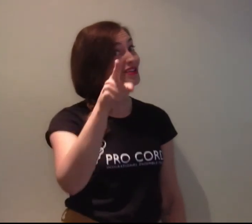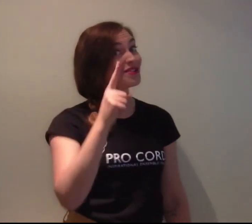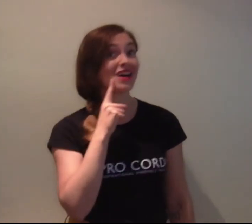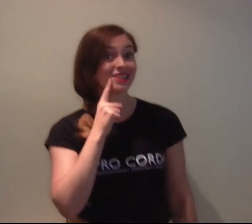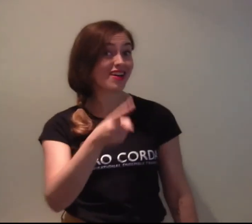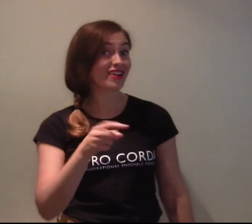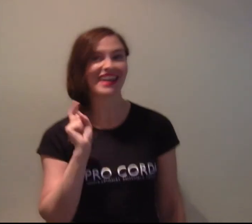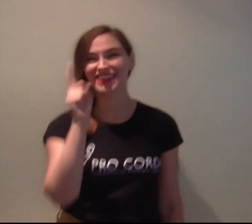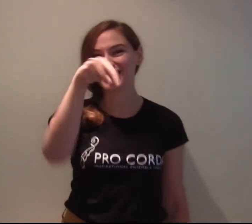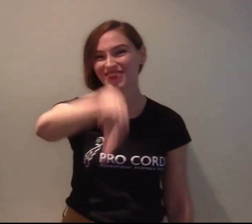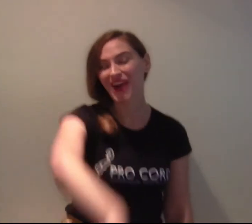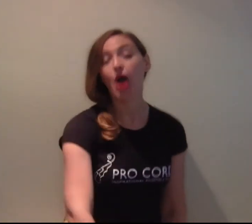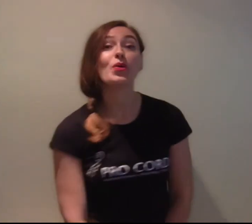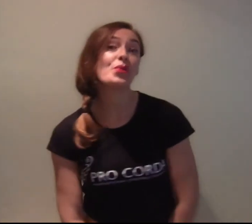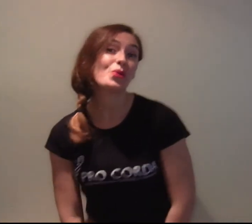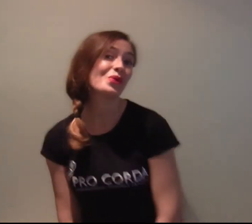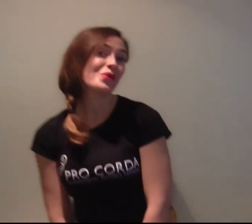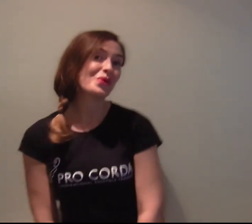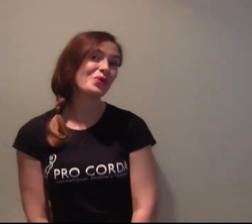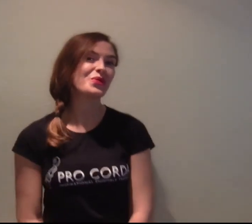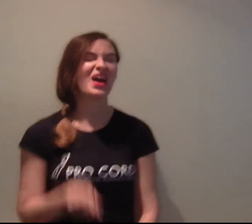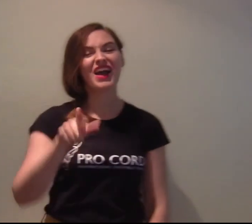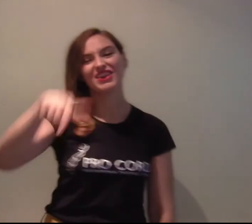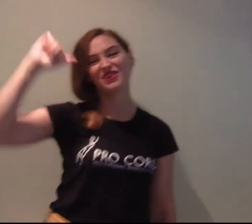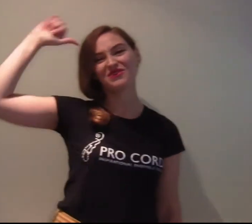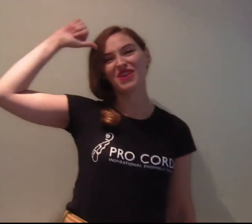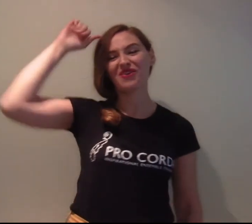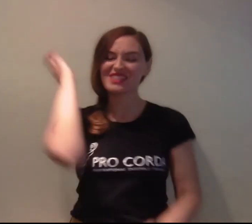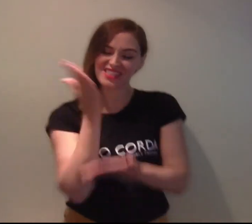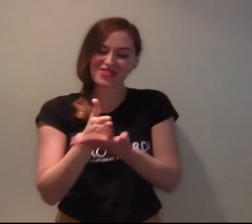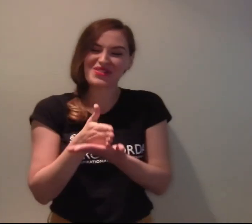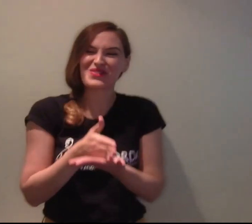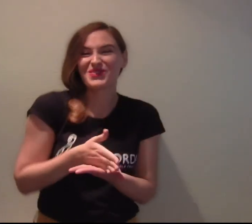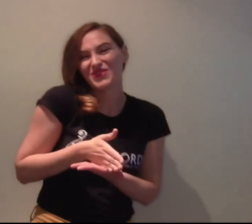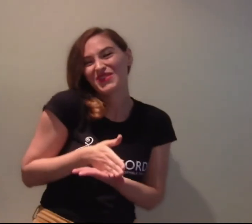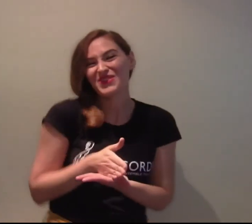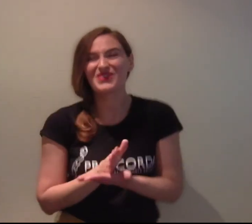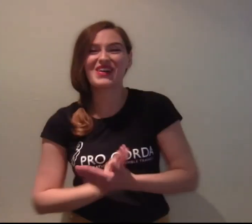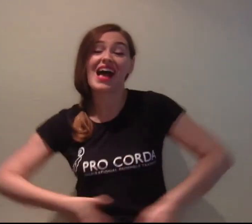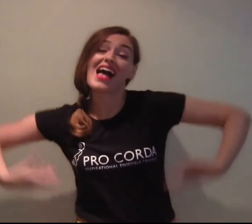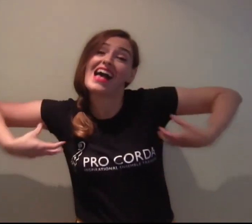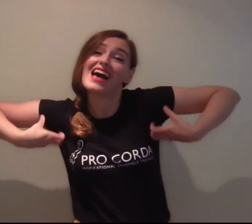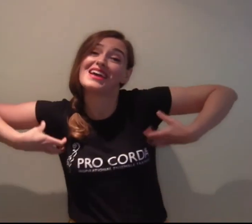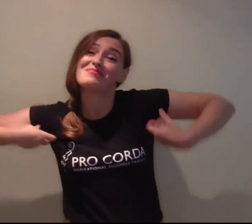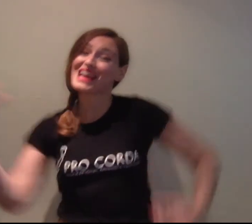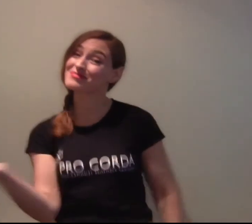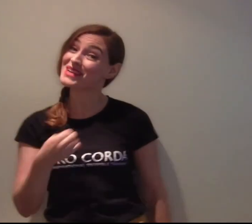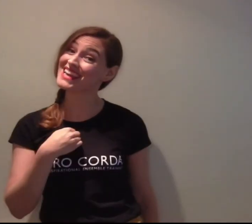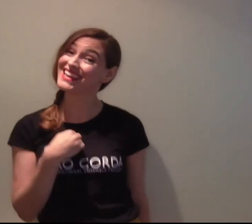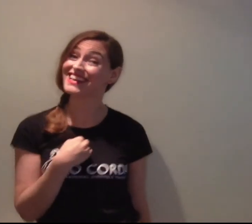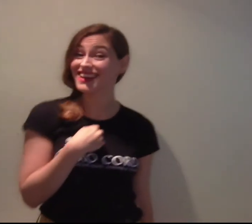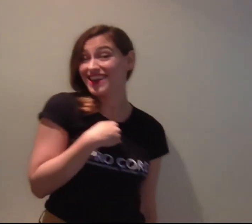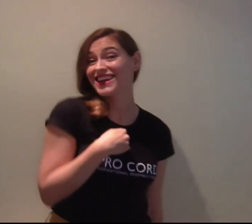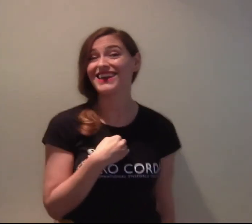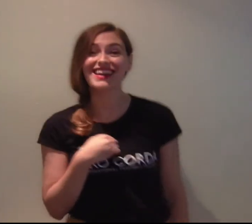you, talk like you, ooh, ooh, I want to be like me, me,